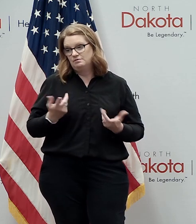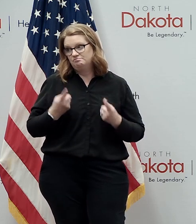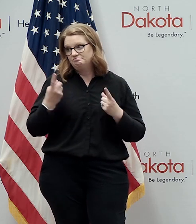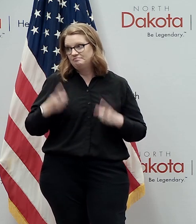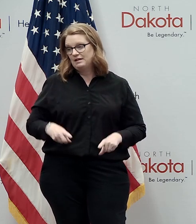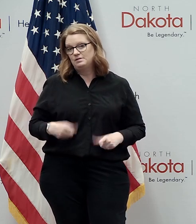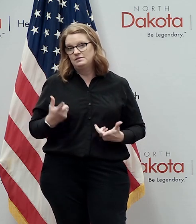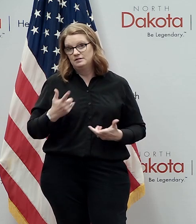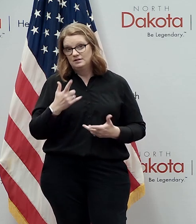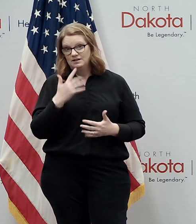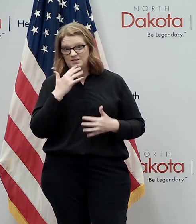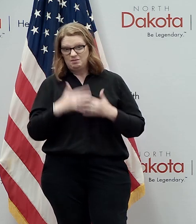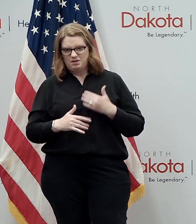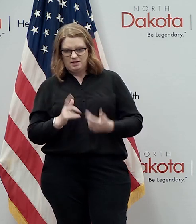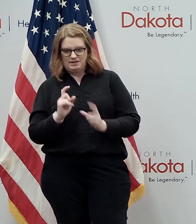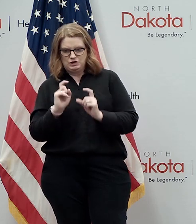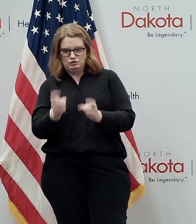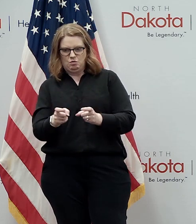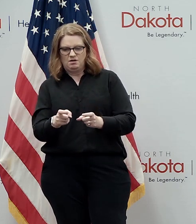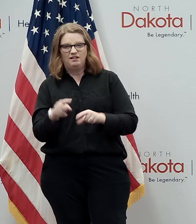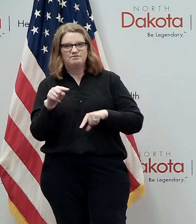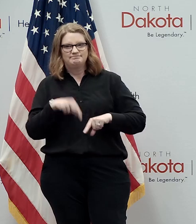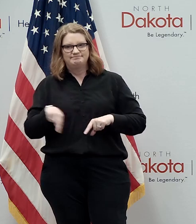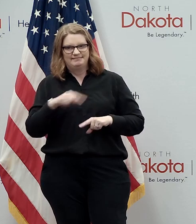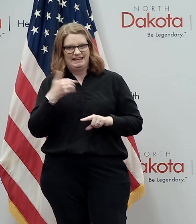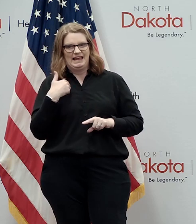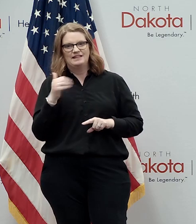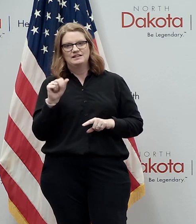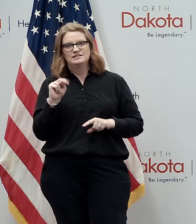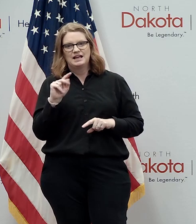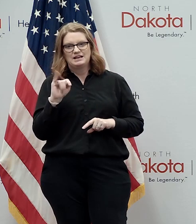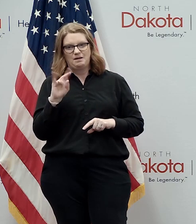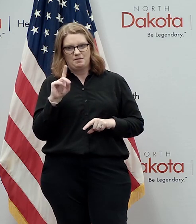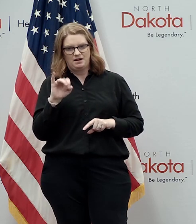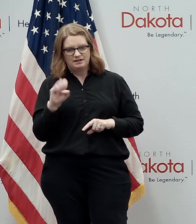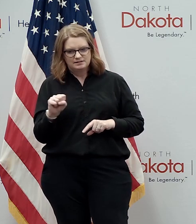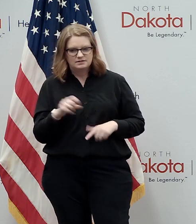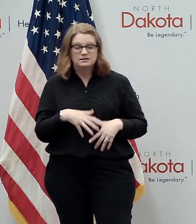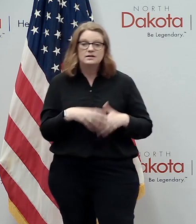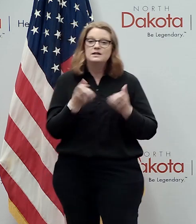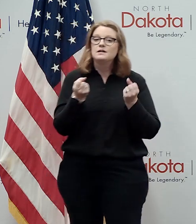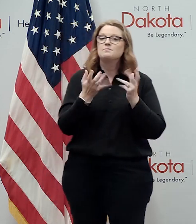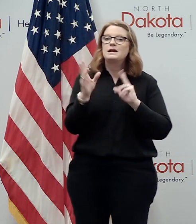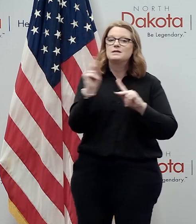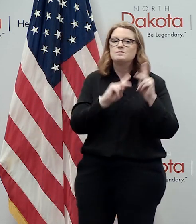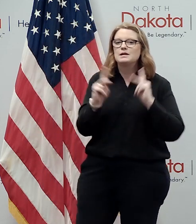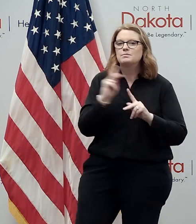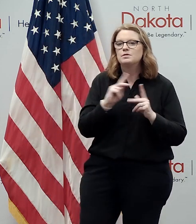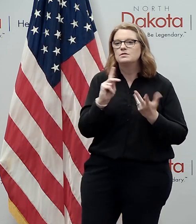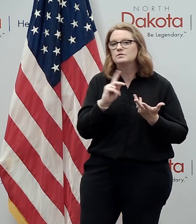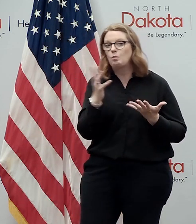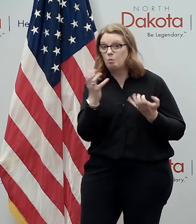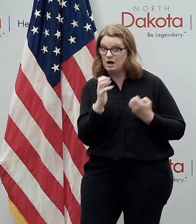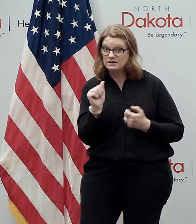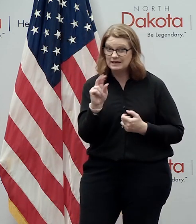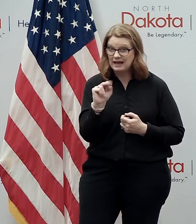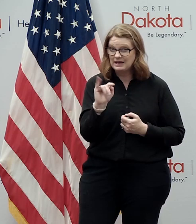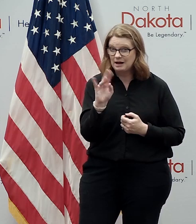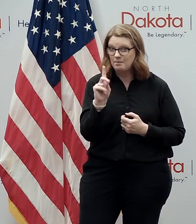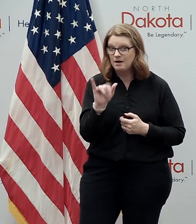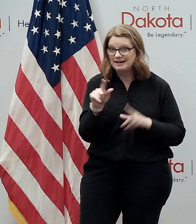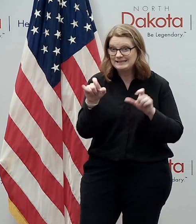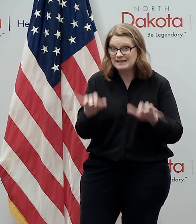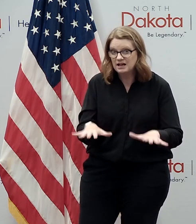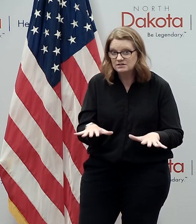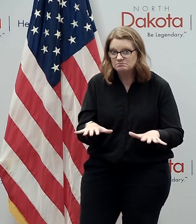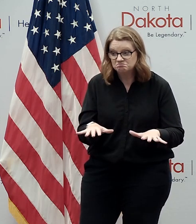your blood you're donating had these antibodies as many individuals may be seeking antibody tests this is again an opportunity to find out whether